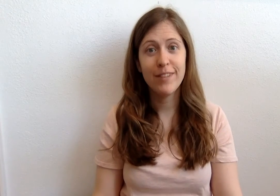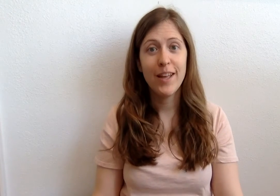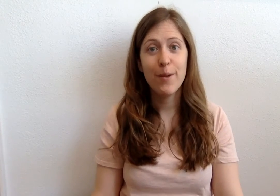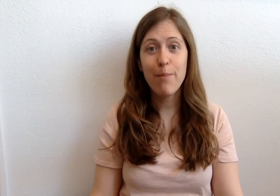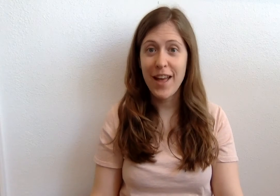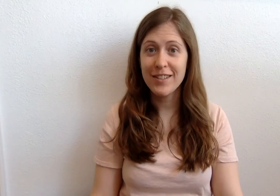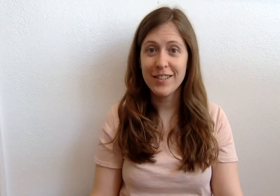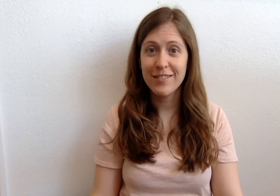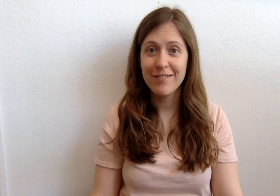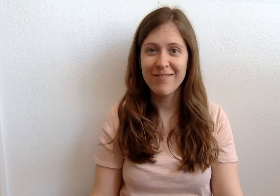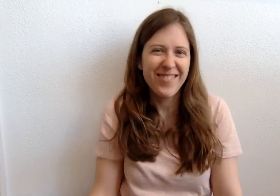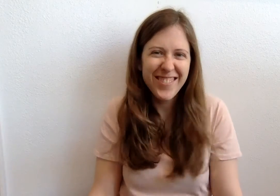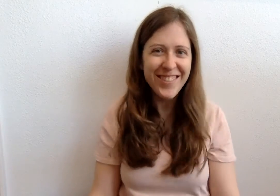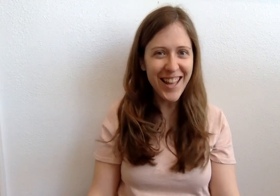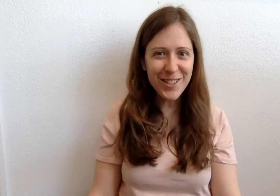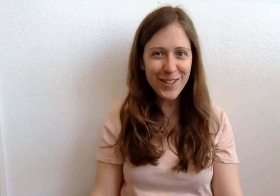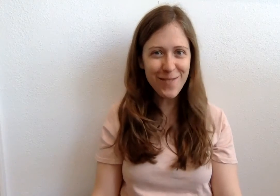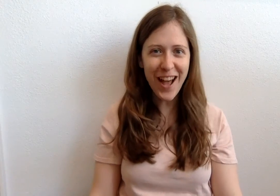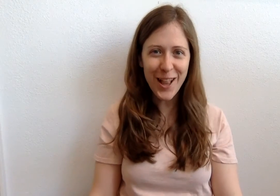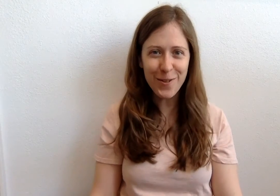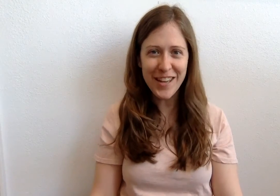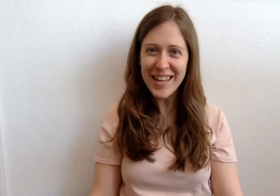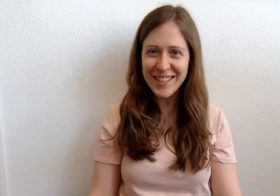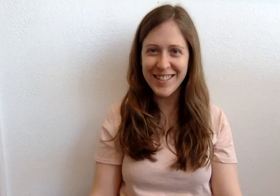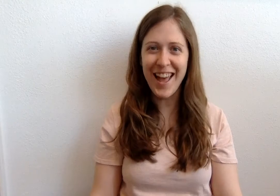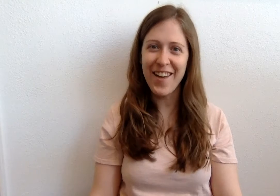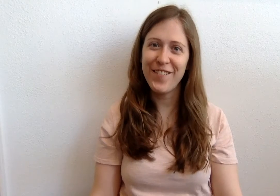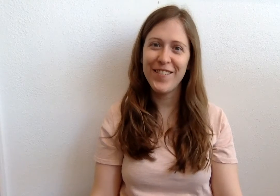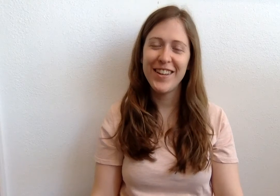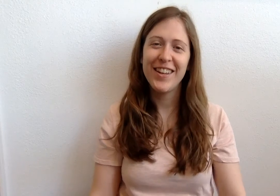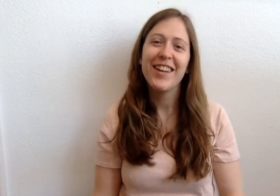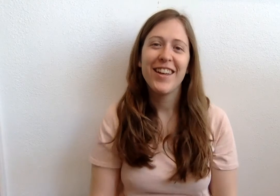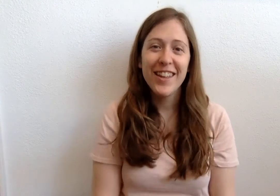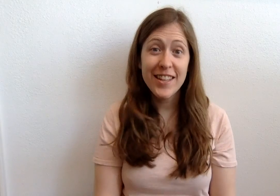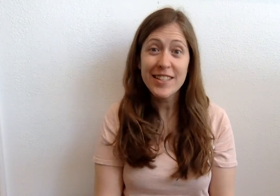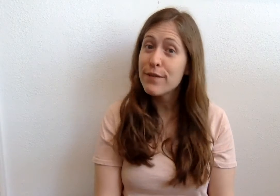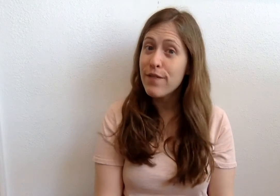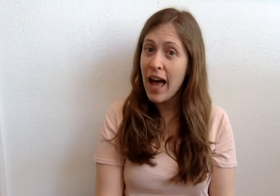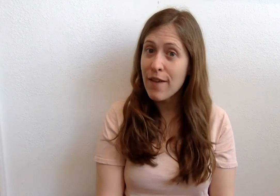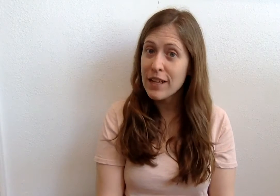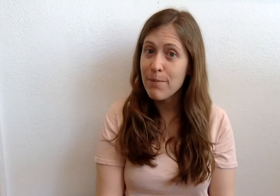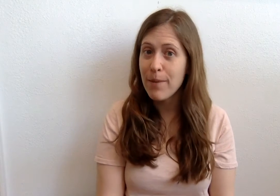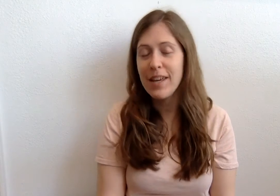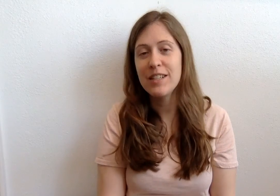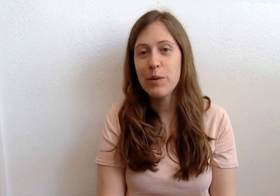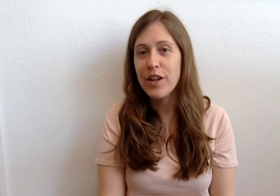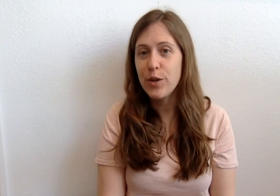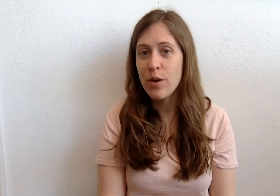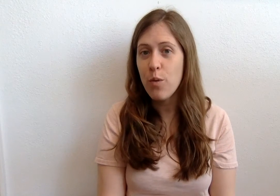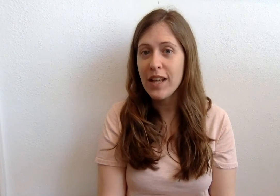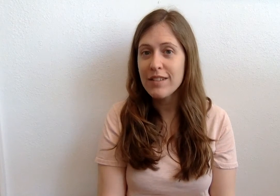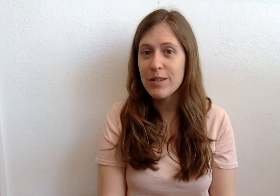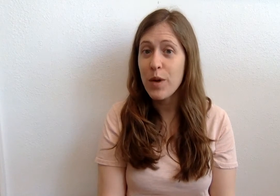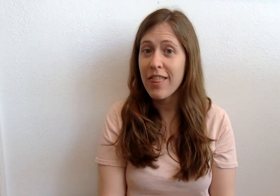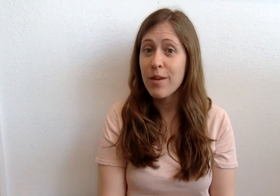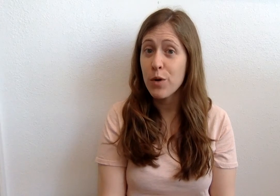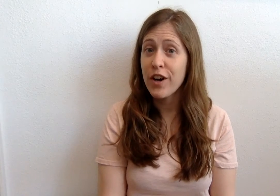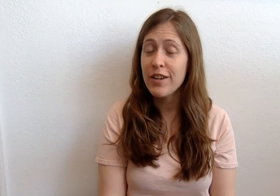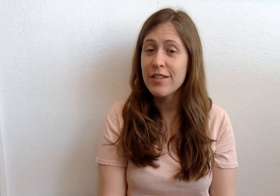but let's do some Halloween stuff. This is Five Little Pumpkins, we're going to do it once with the words